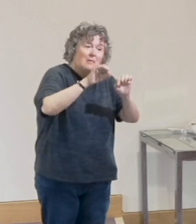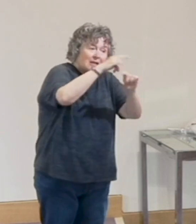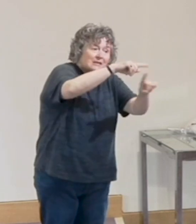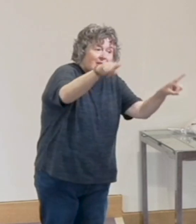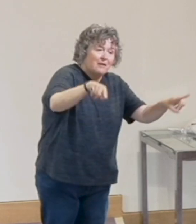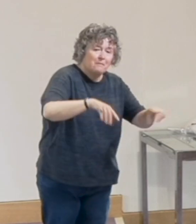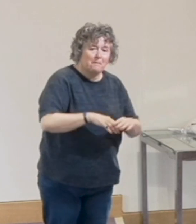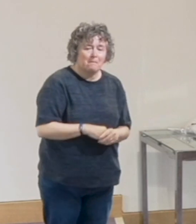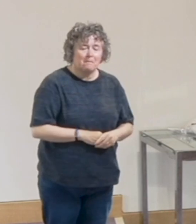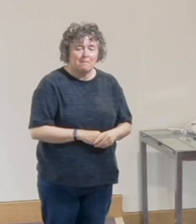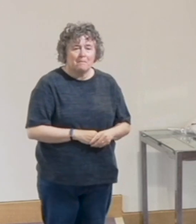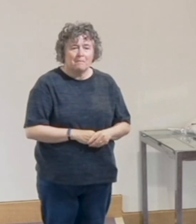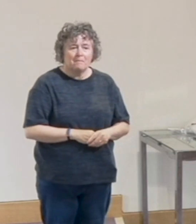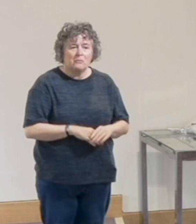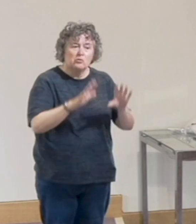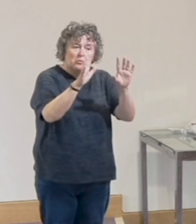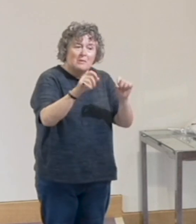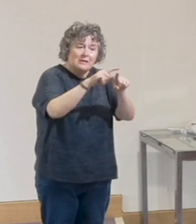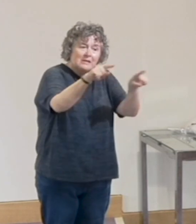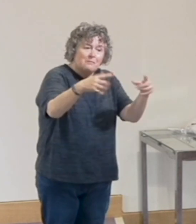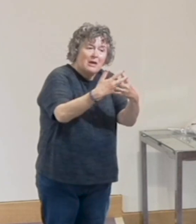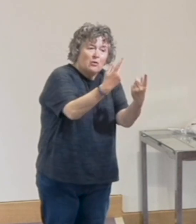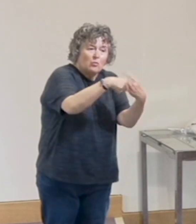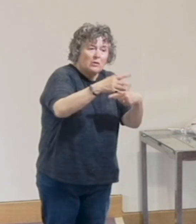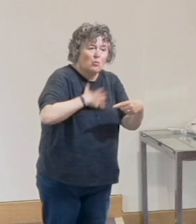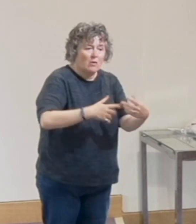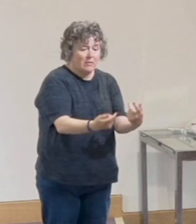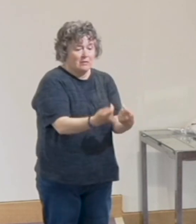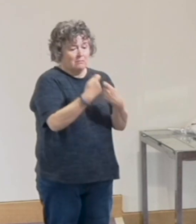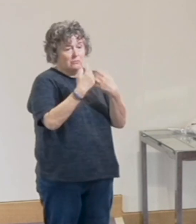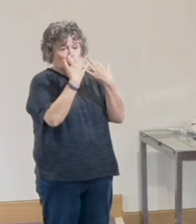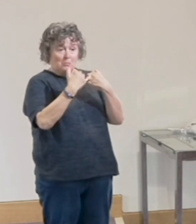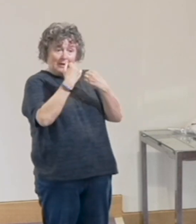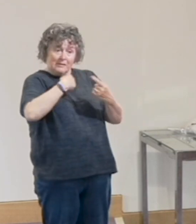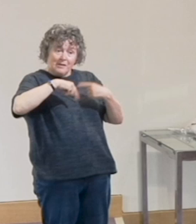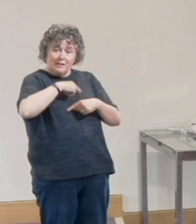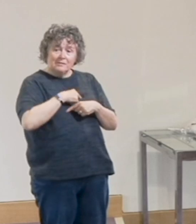and that is to bless them. Anybody here not want to be blessed?